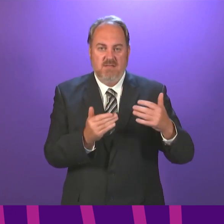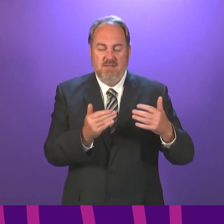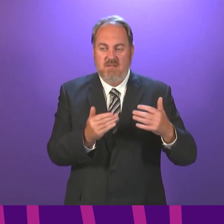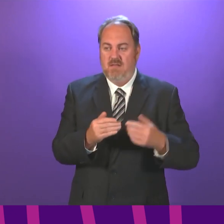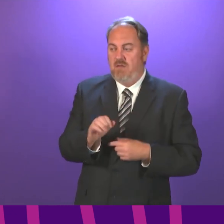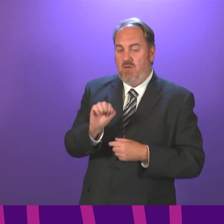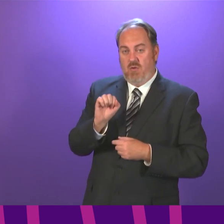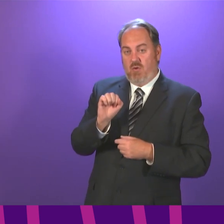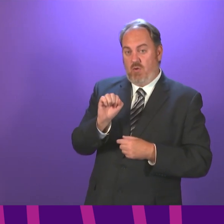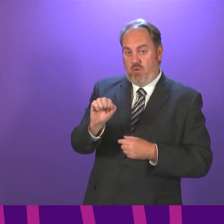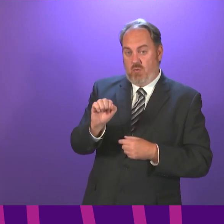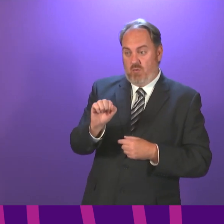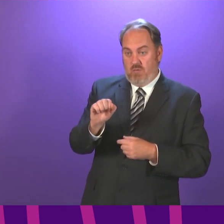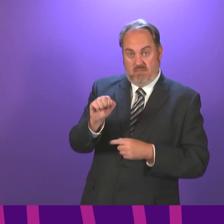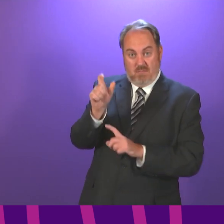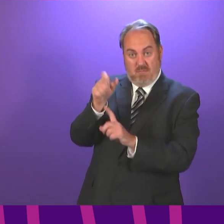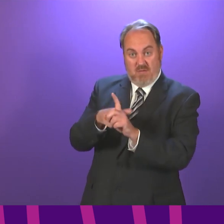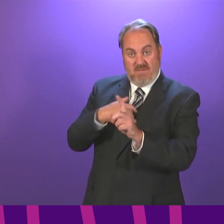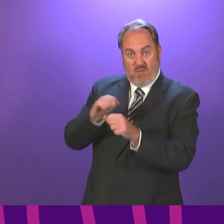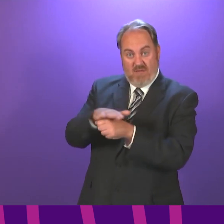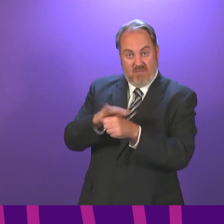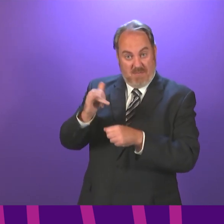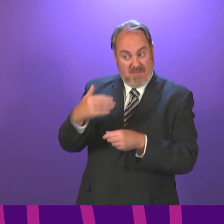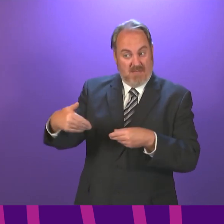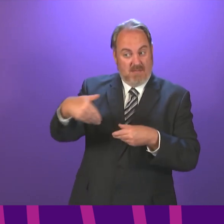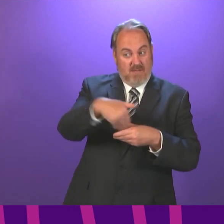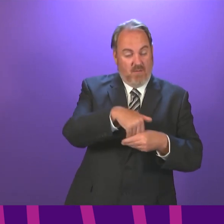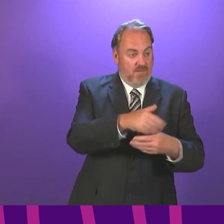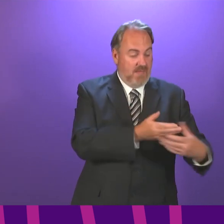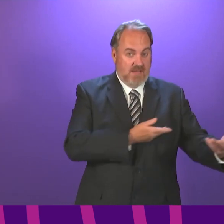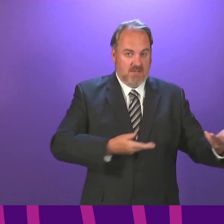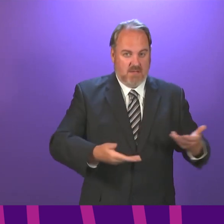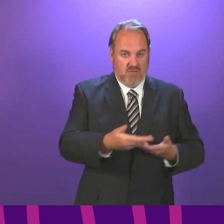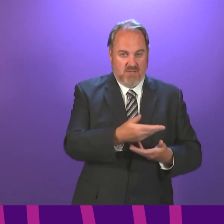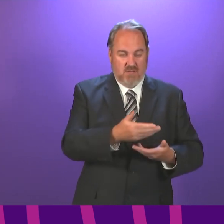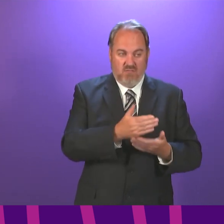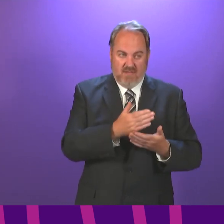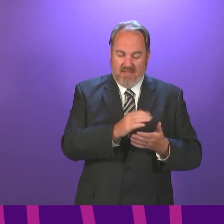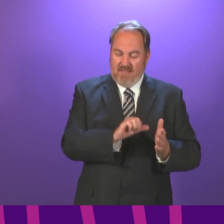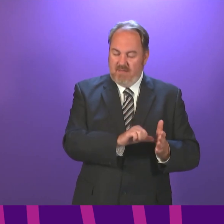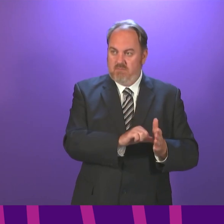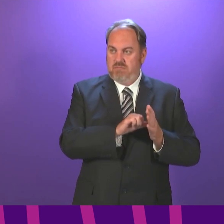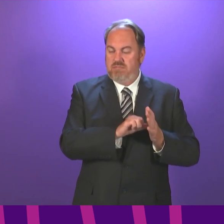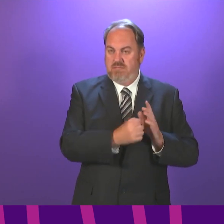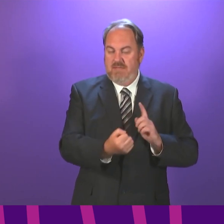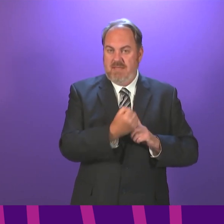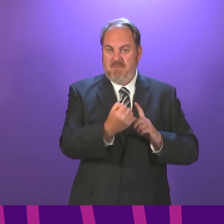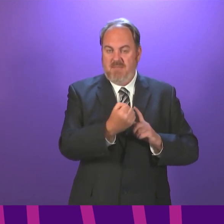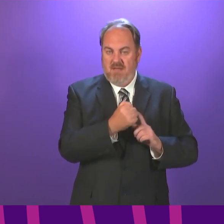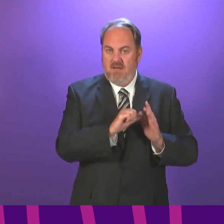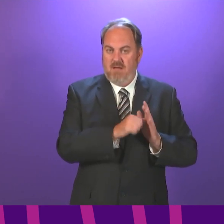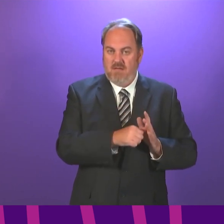constituent was part of that discussion. It was impressed upon me, and I did not take much